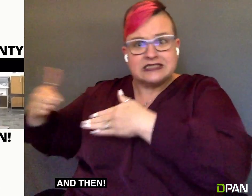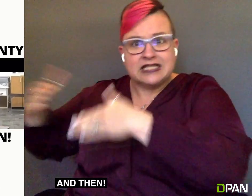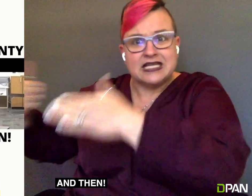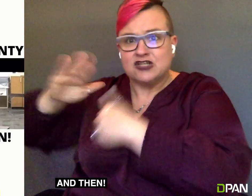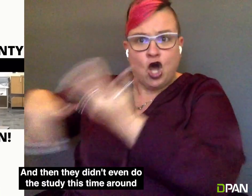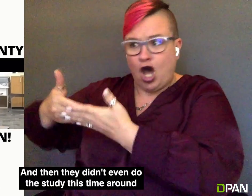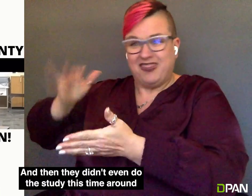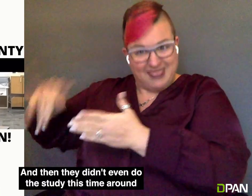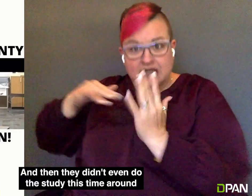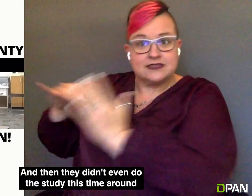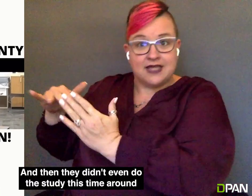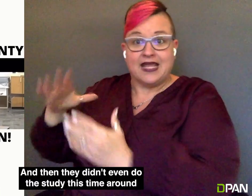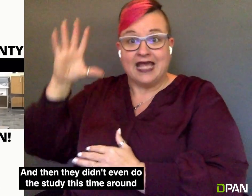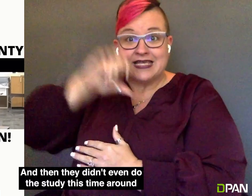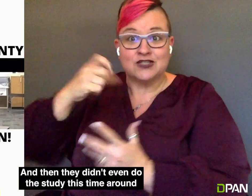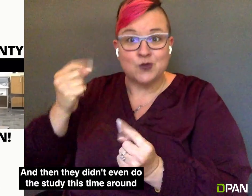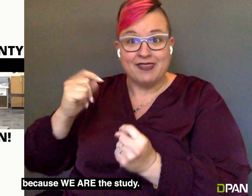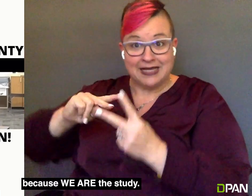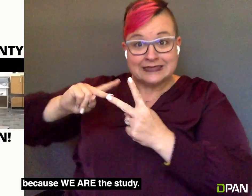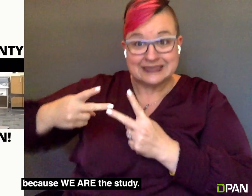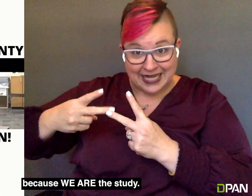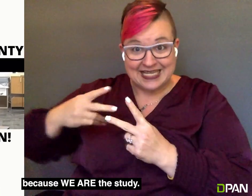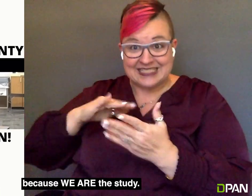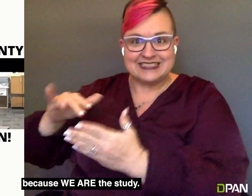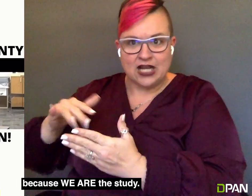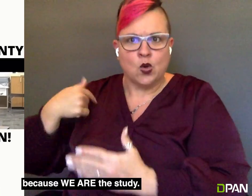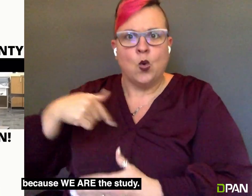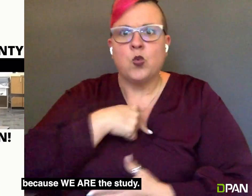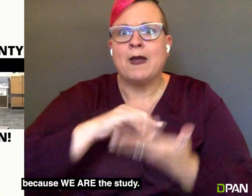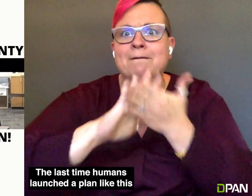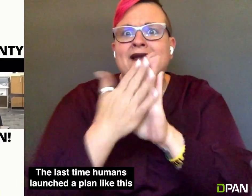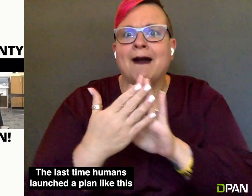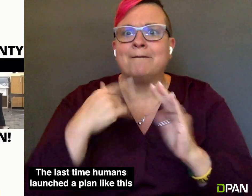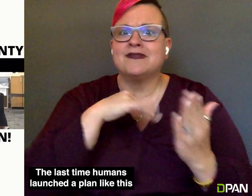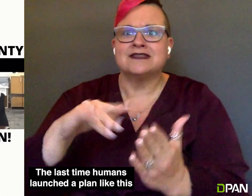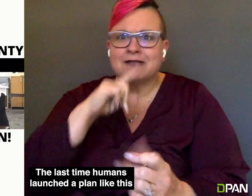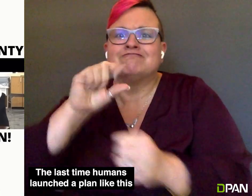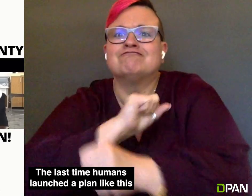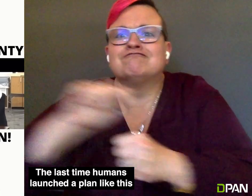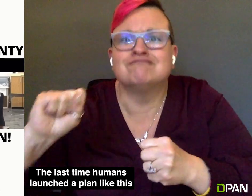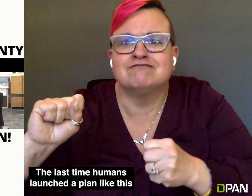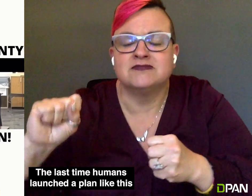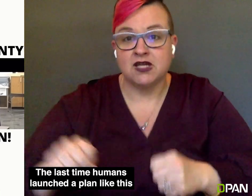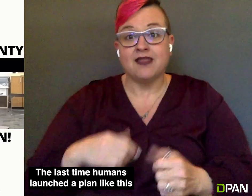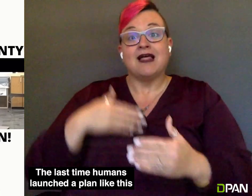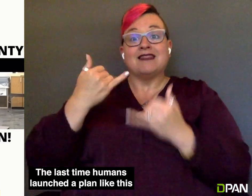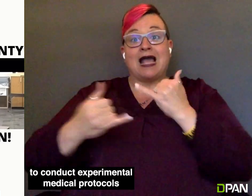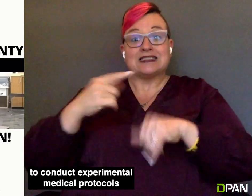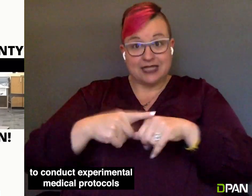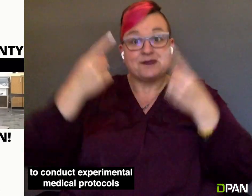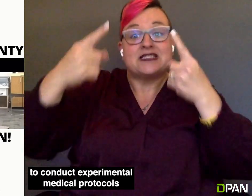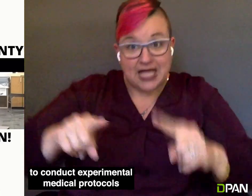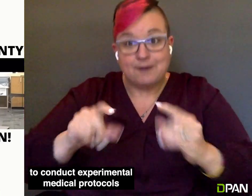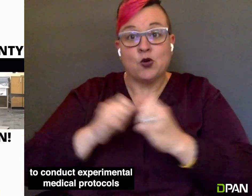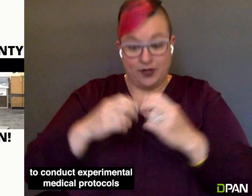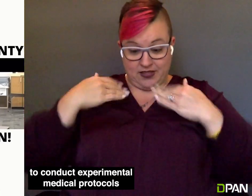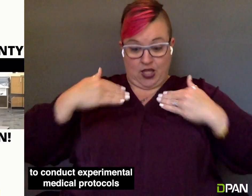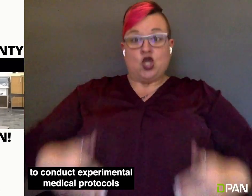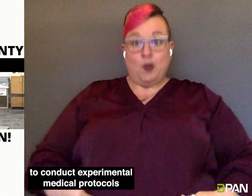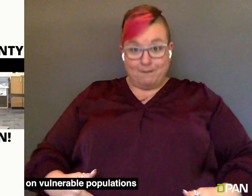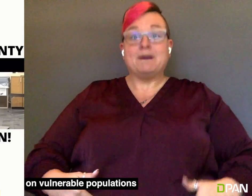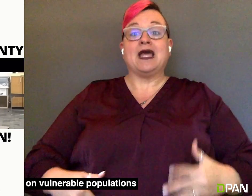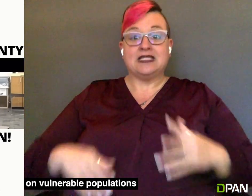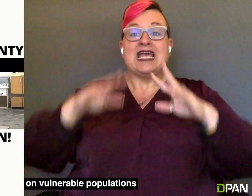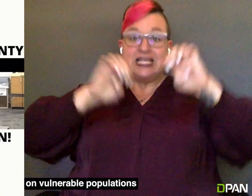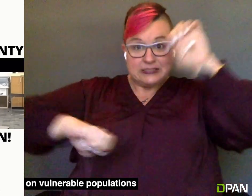and then, and then they didn't even do the study this time around because we are the study. The last time humans launched a plan like this to conduct experimental